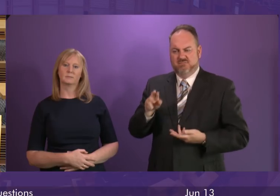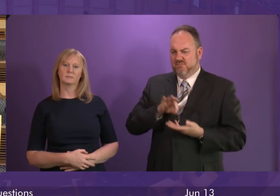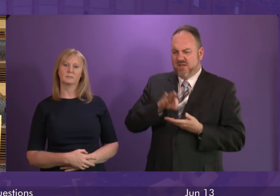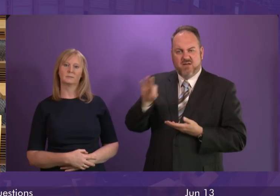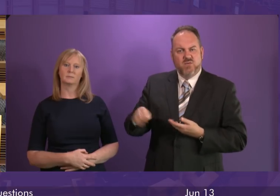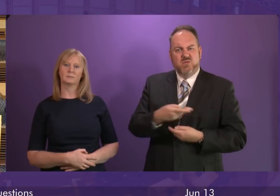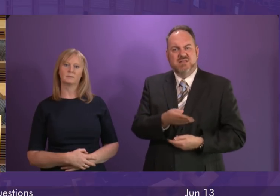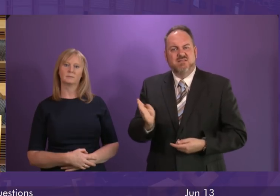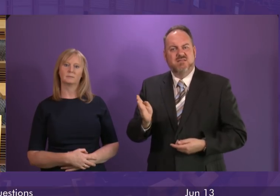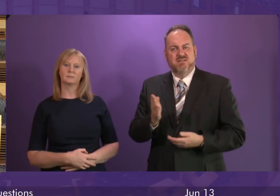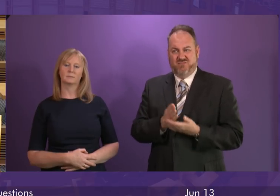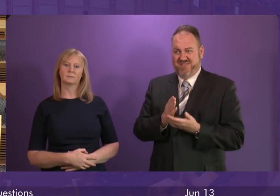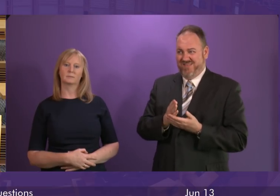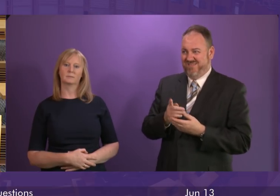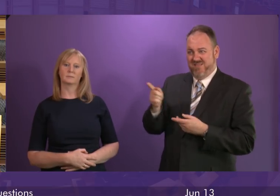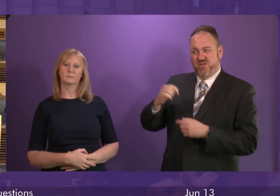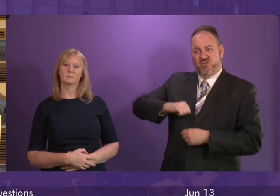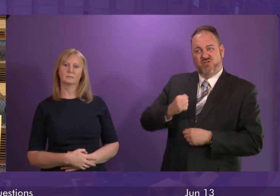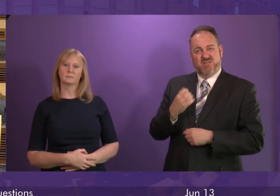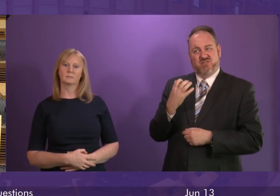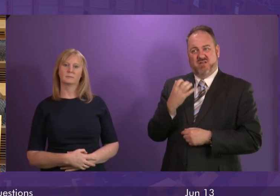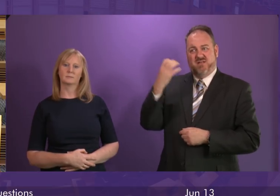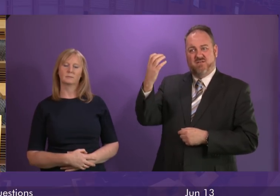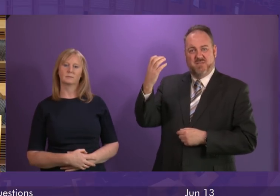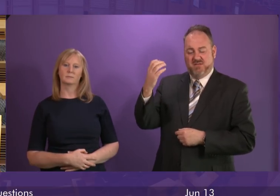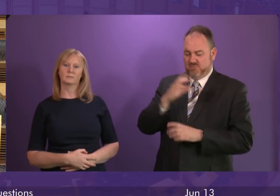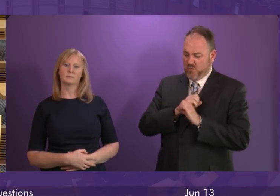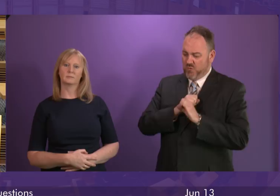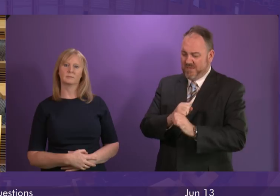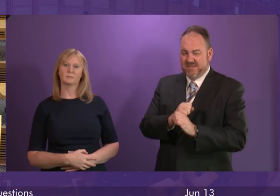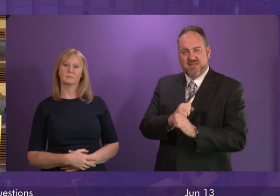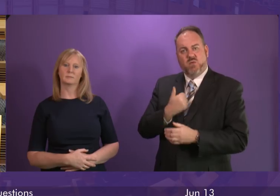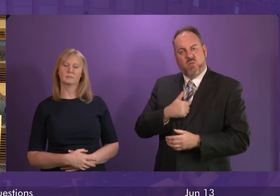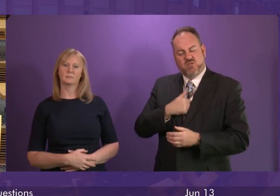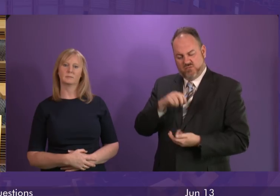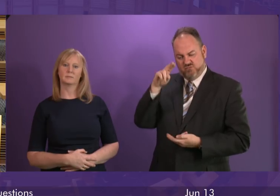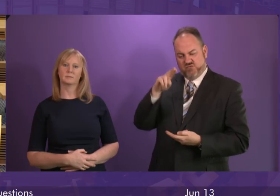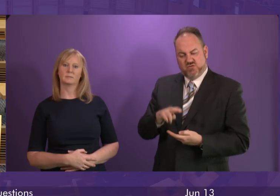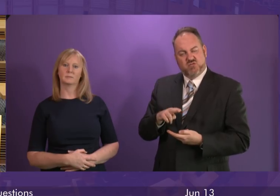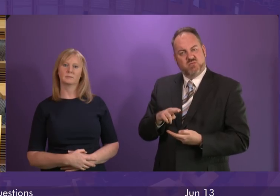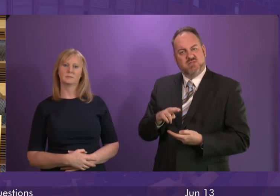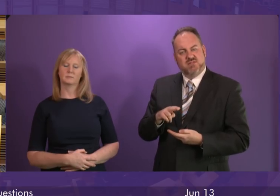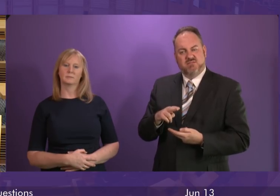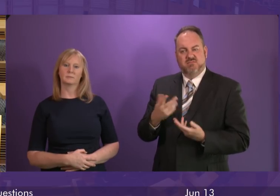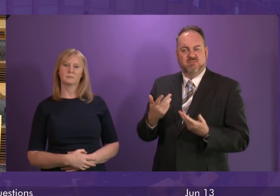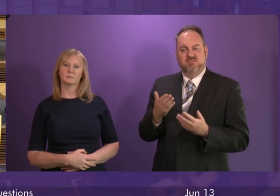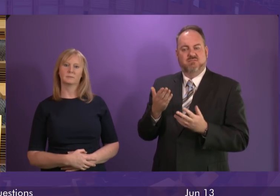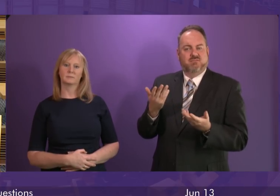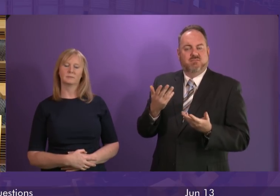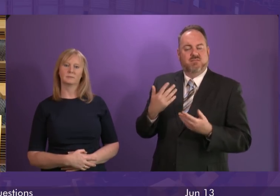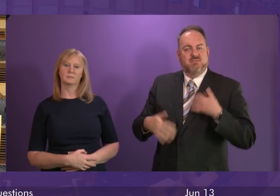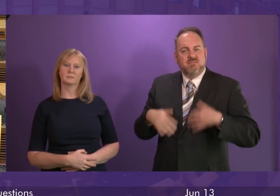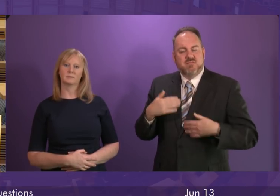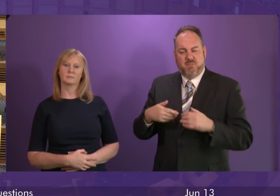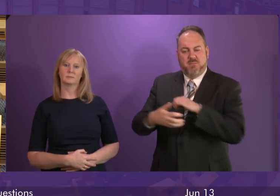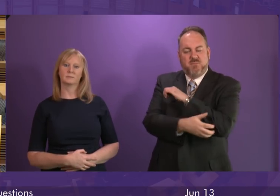quote, I reiterate the Scottish Government's continued commitment to tackling fuel poverty and to meet the 2016